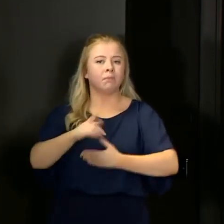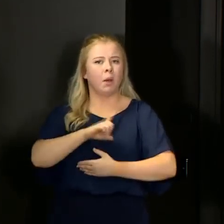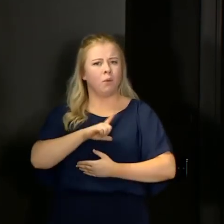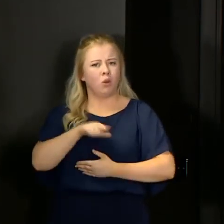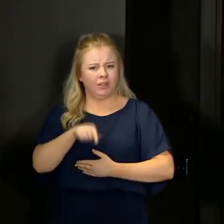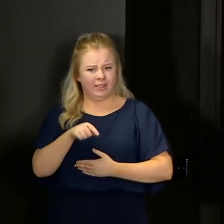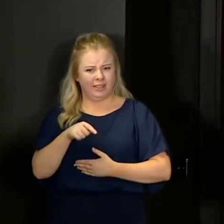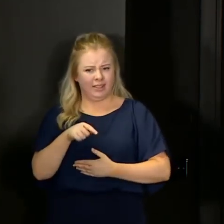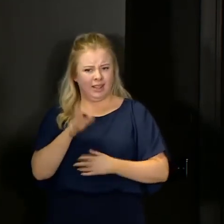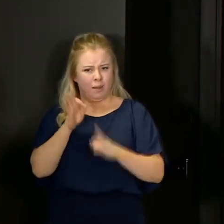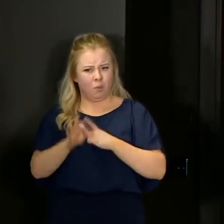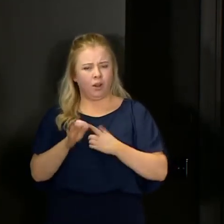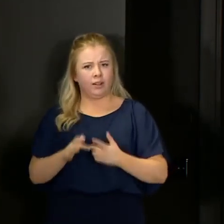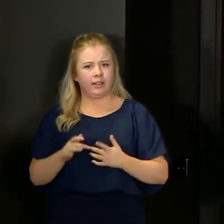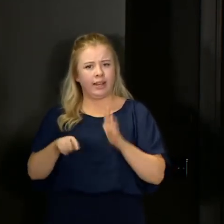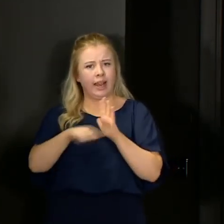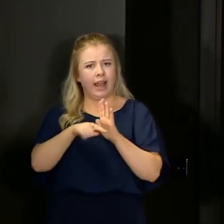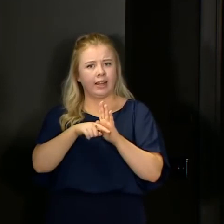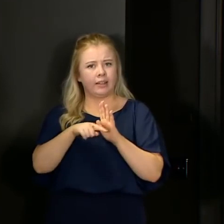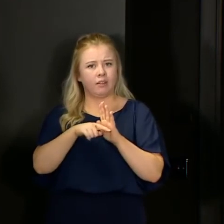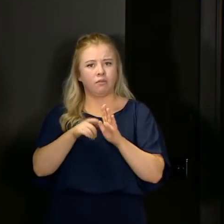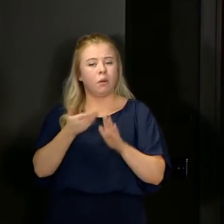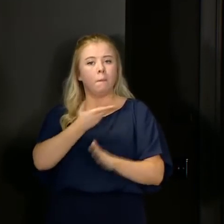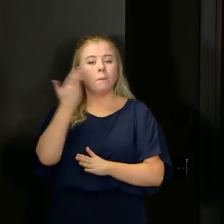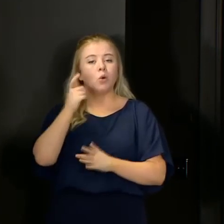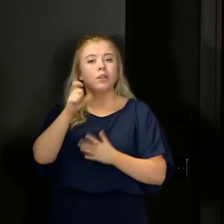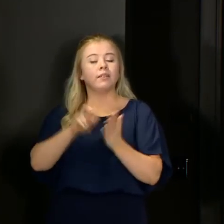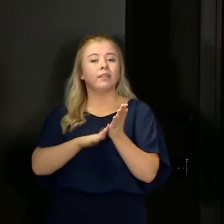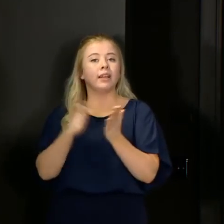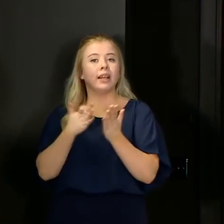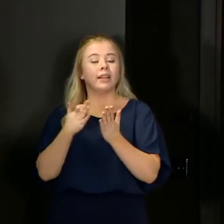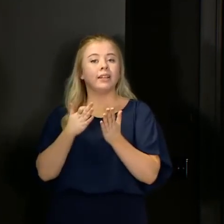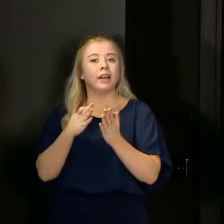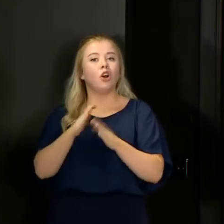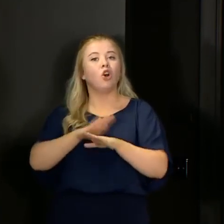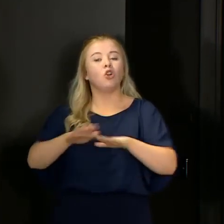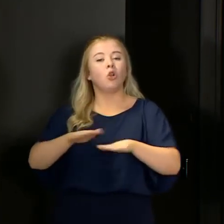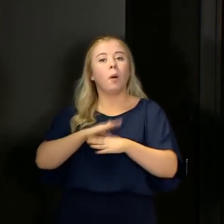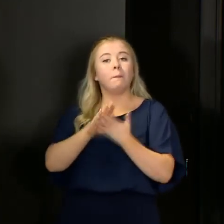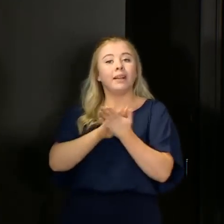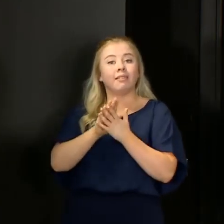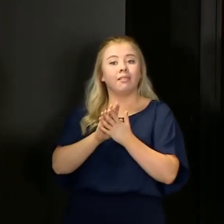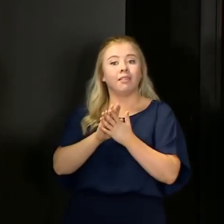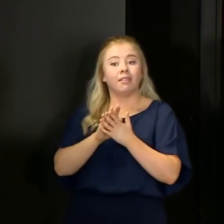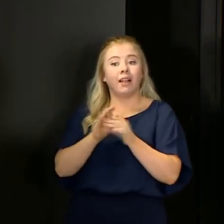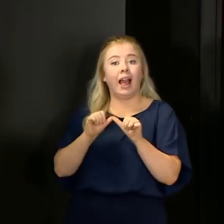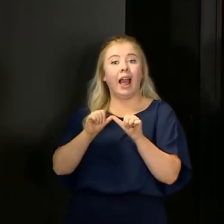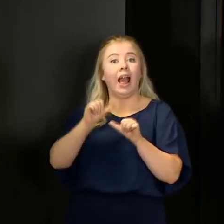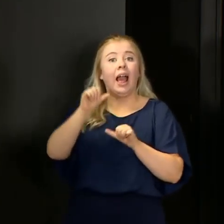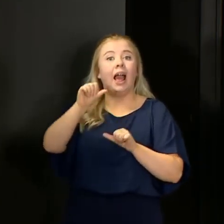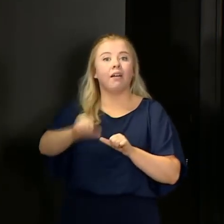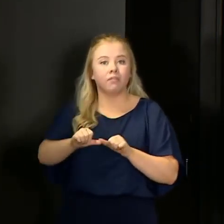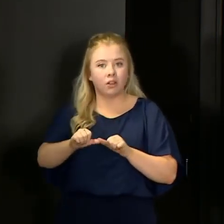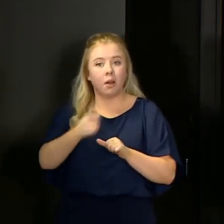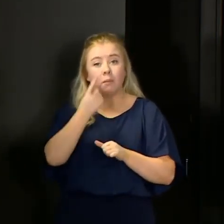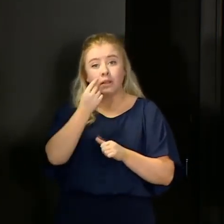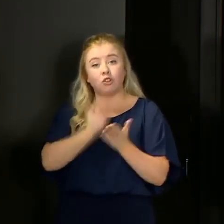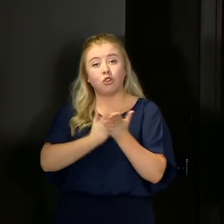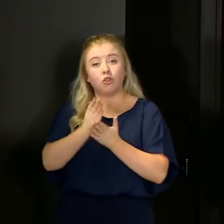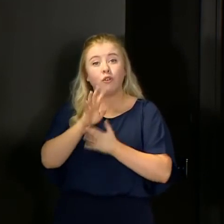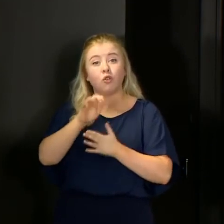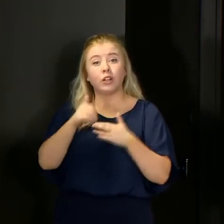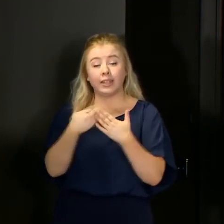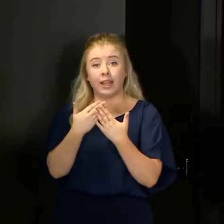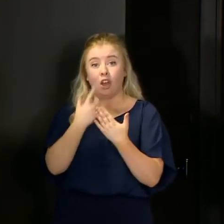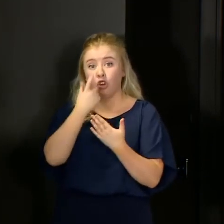negative at that point in time, doesn't mean to say that you won't go on to become positive or develop further symptoms during the rest of that 14-day